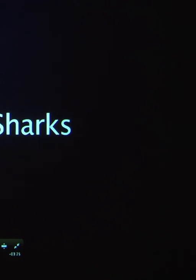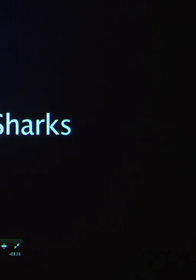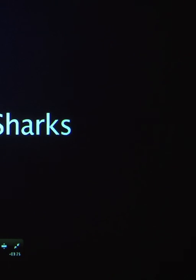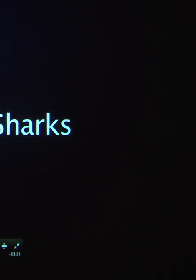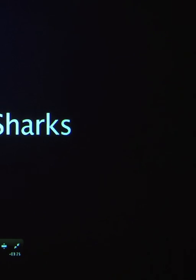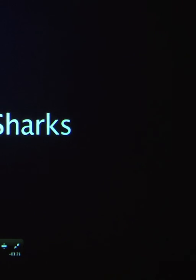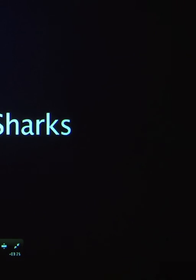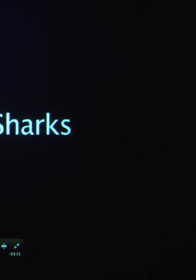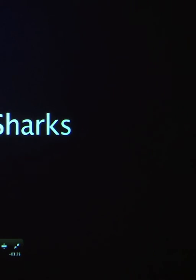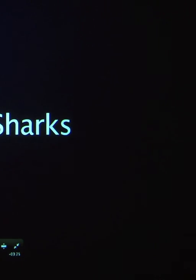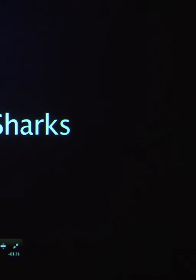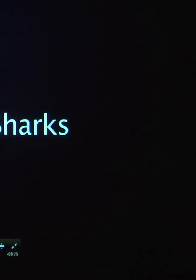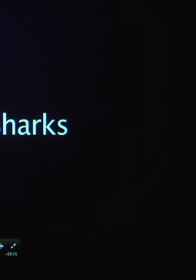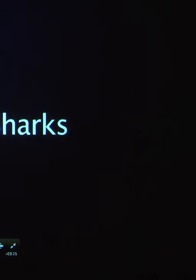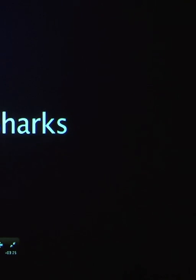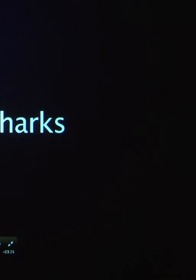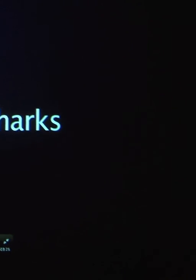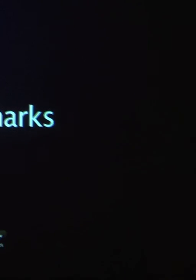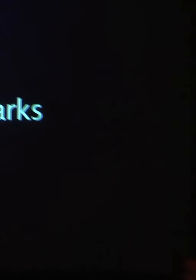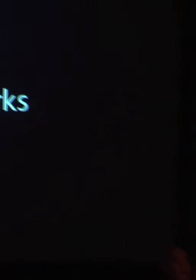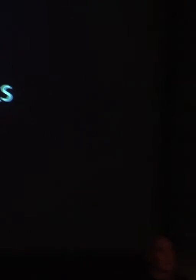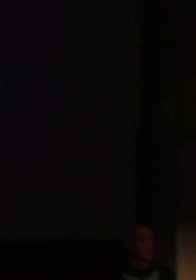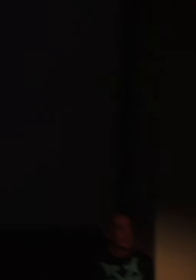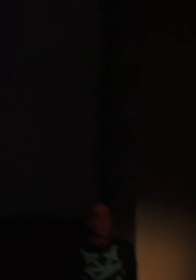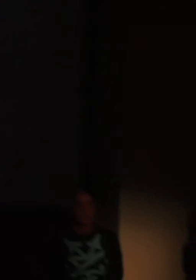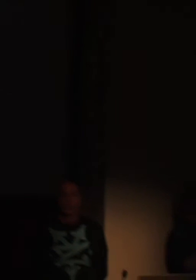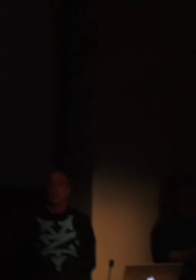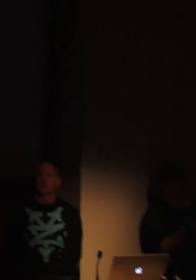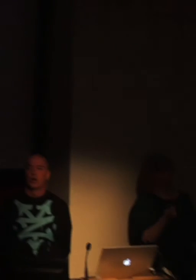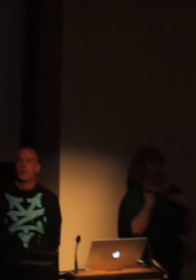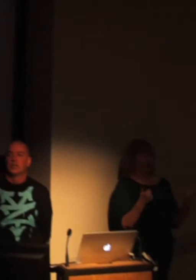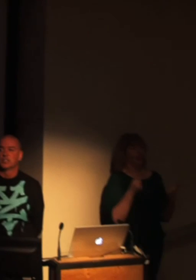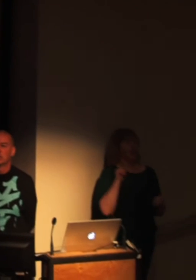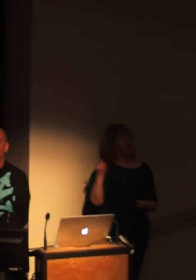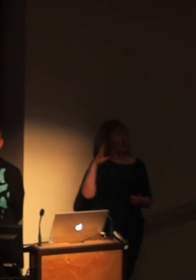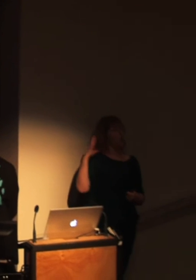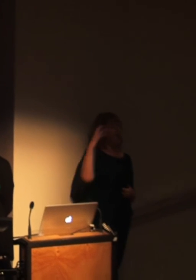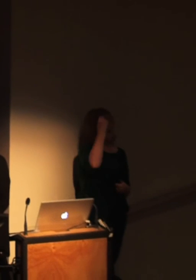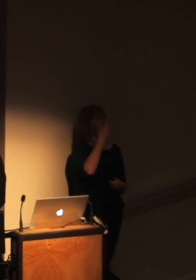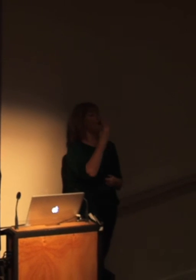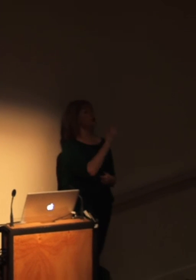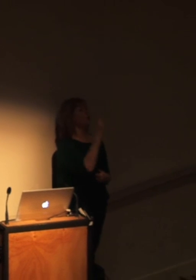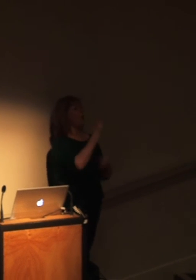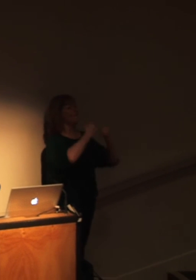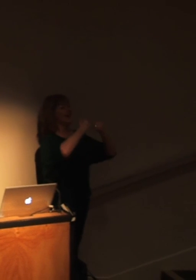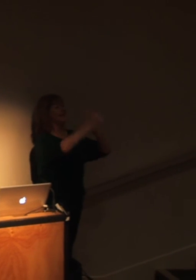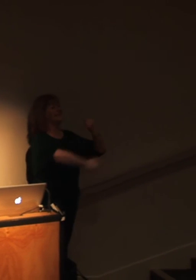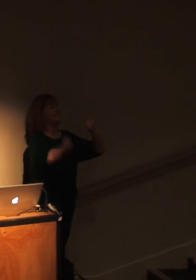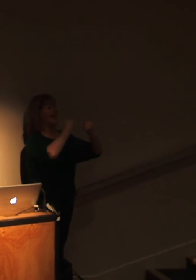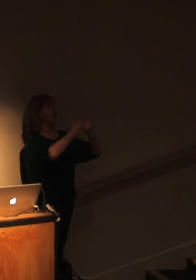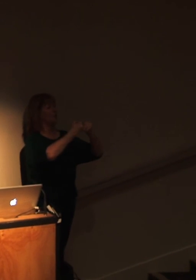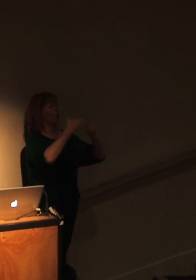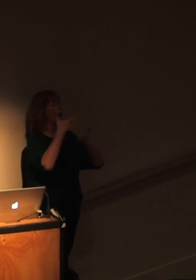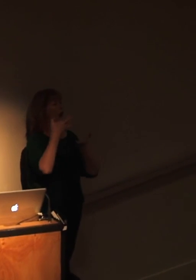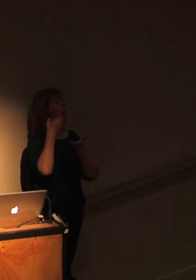All right. So we've got a film that worked incredibly well. That film won about 12 international awards. As I said, was their highest rating